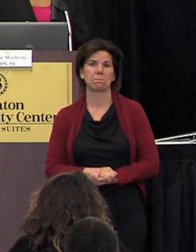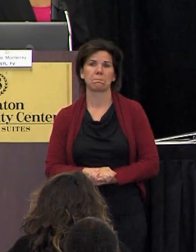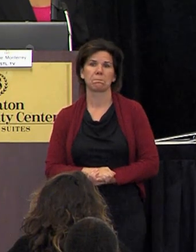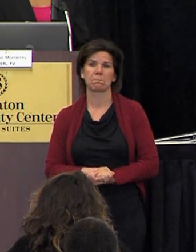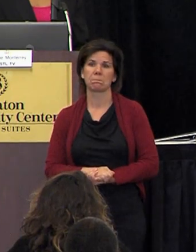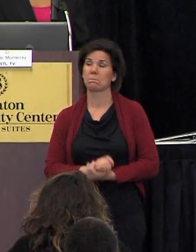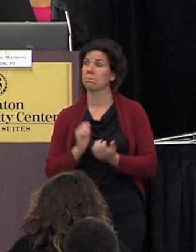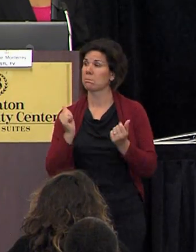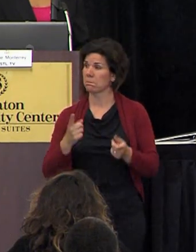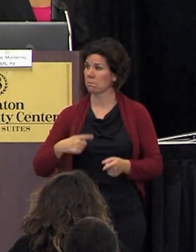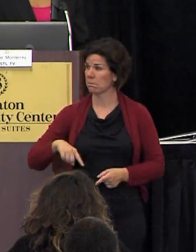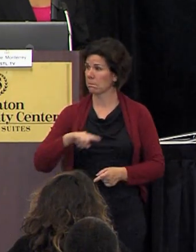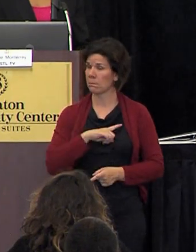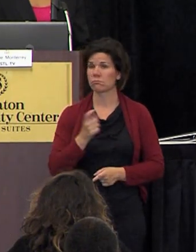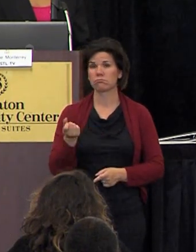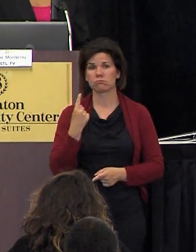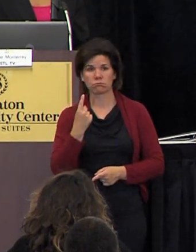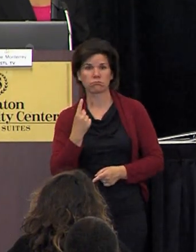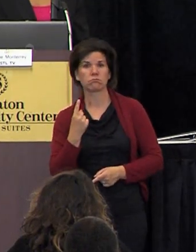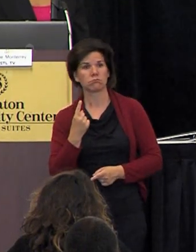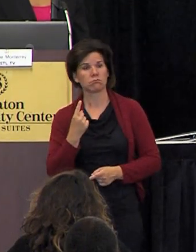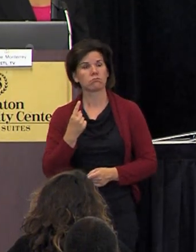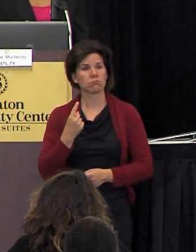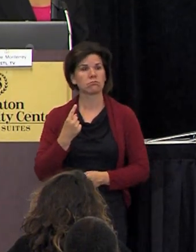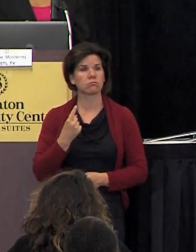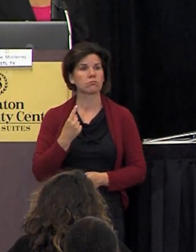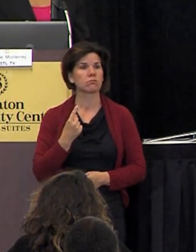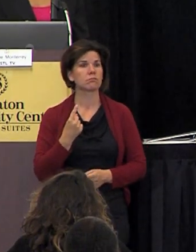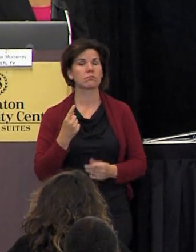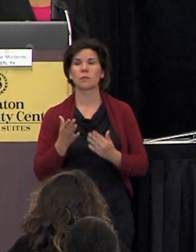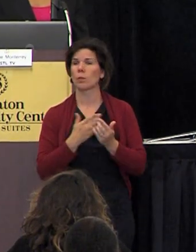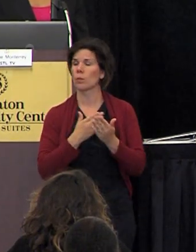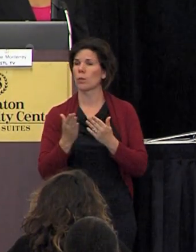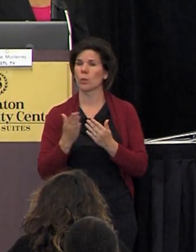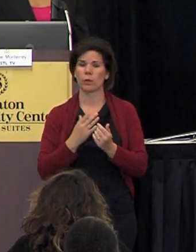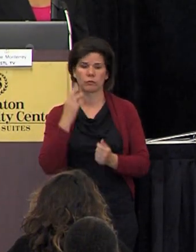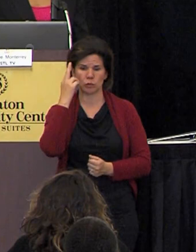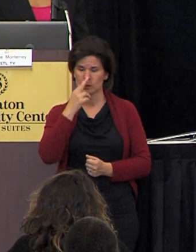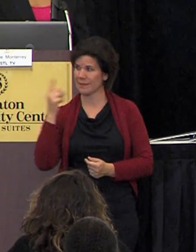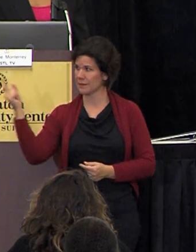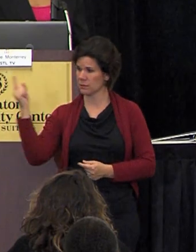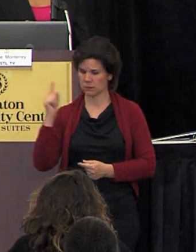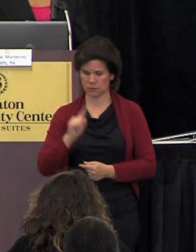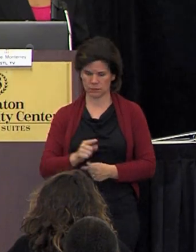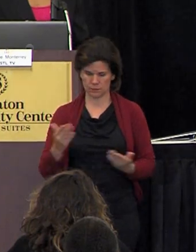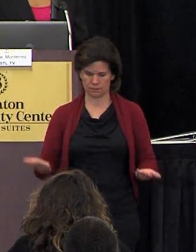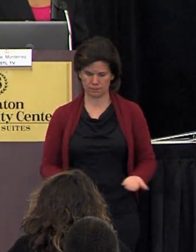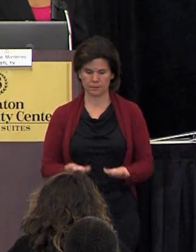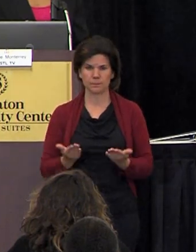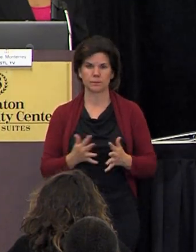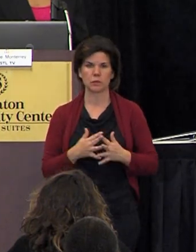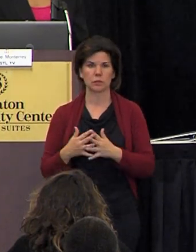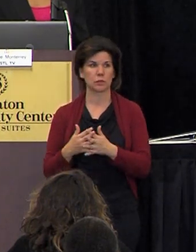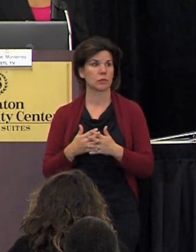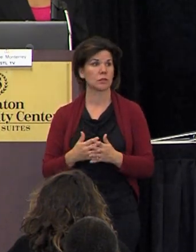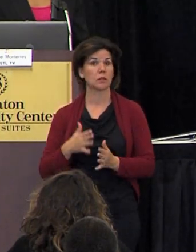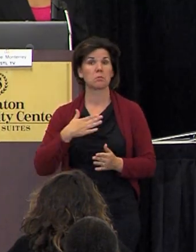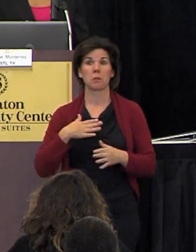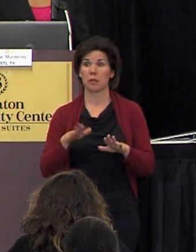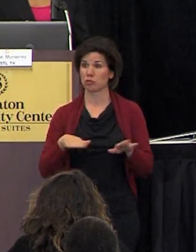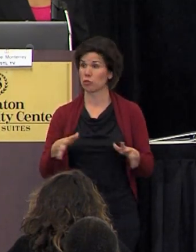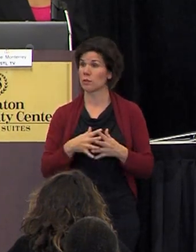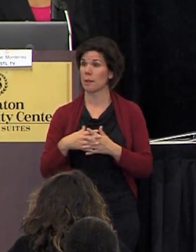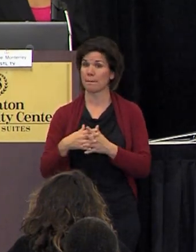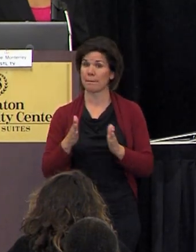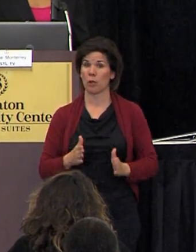it takes all of us to realize that whatever brought us here um you know my children are